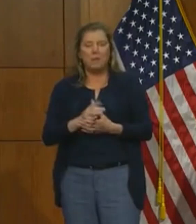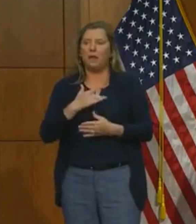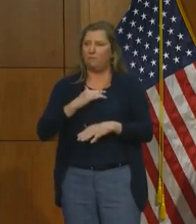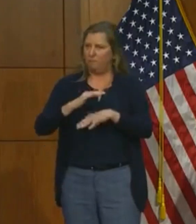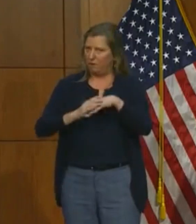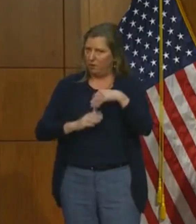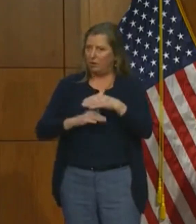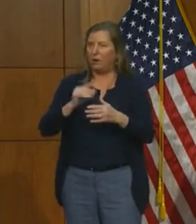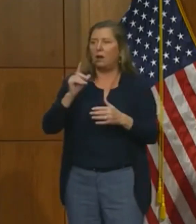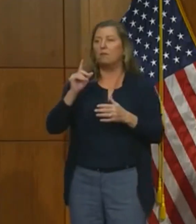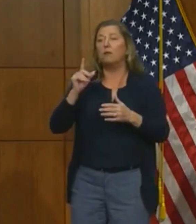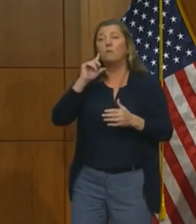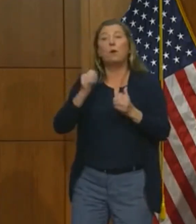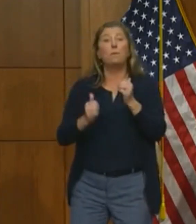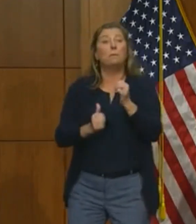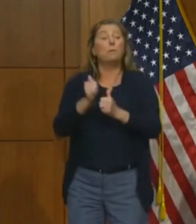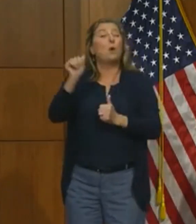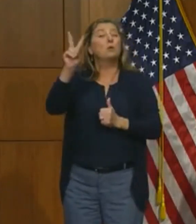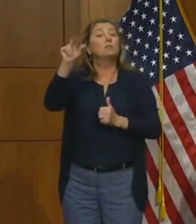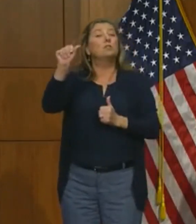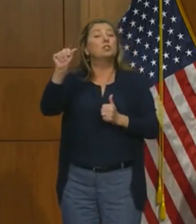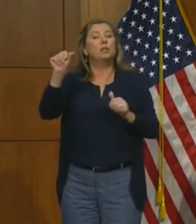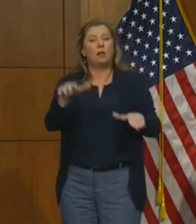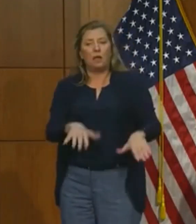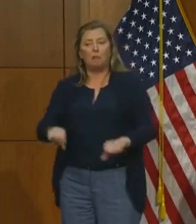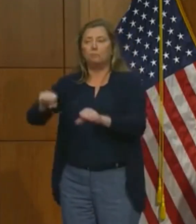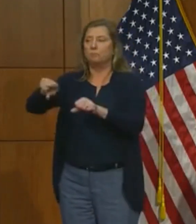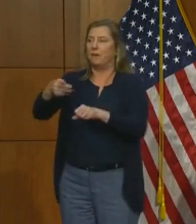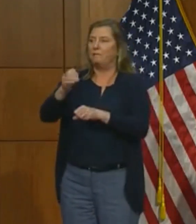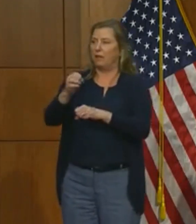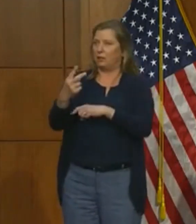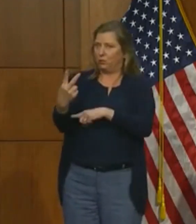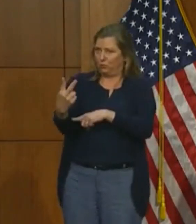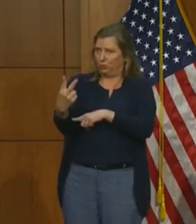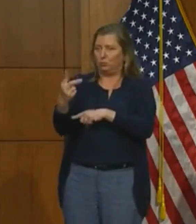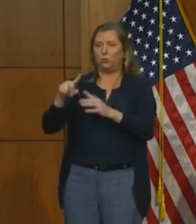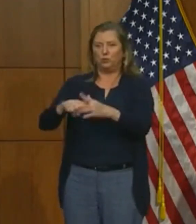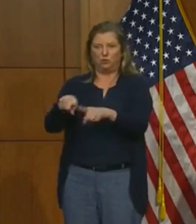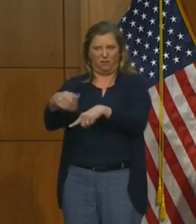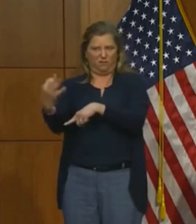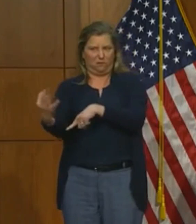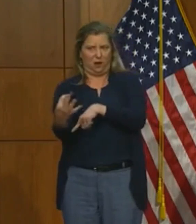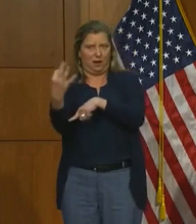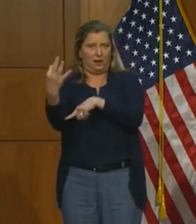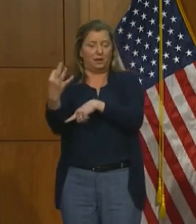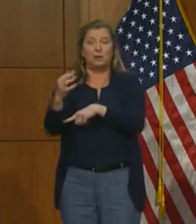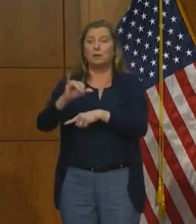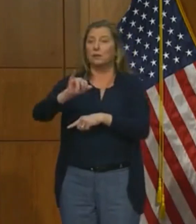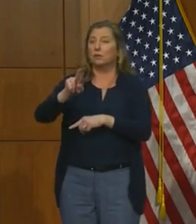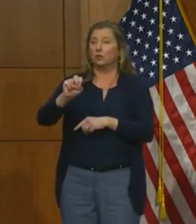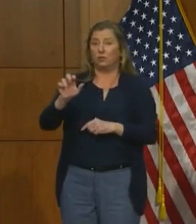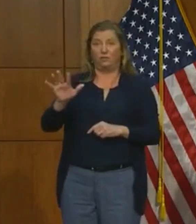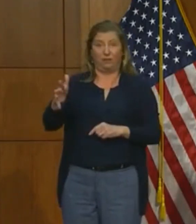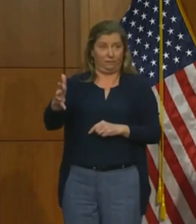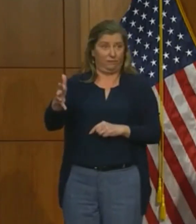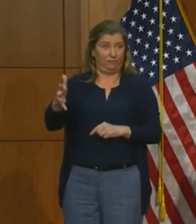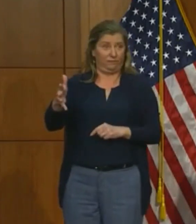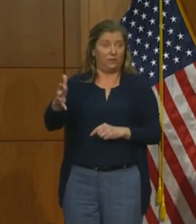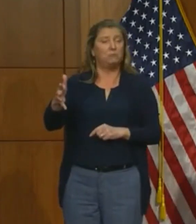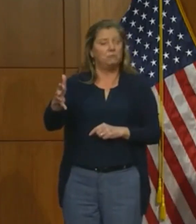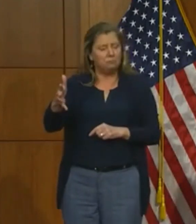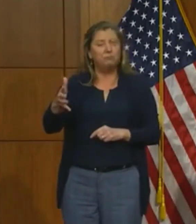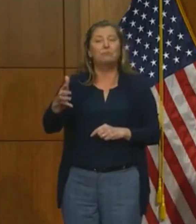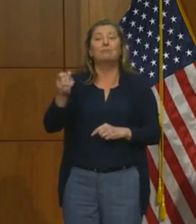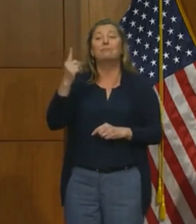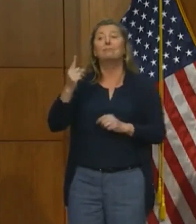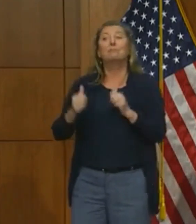most of Virginia to move into phase two this Friday, which will be June the 5th. And I say